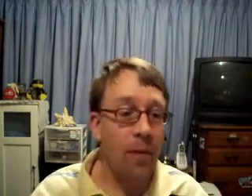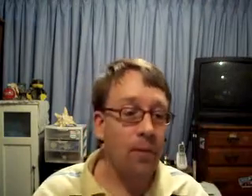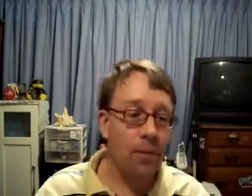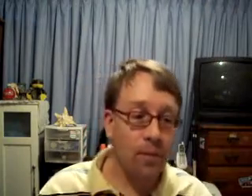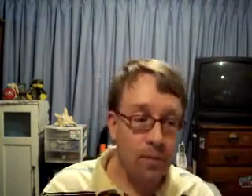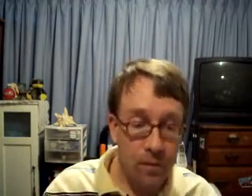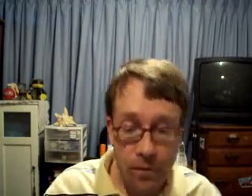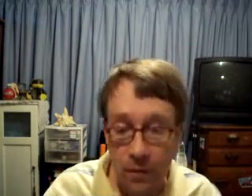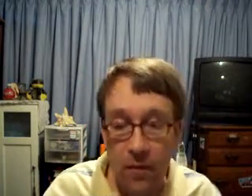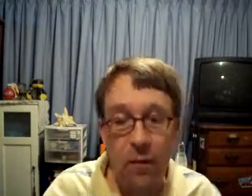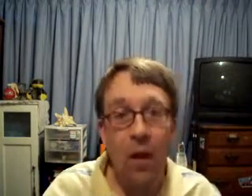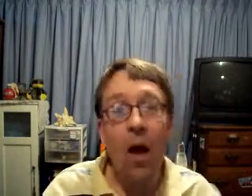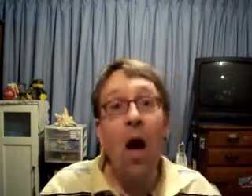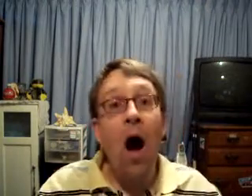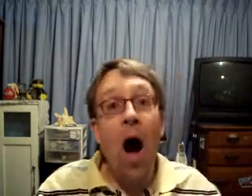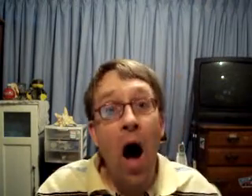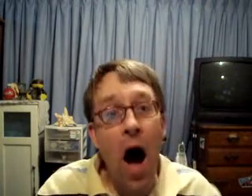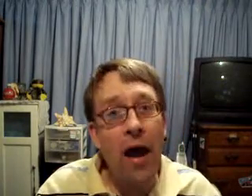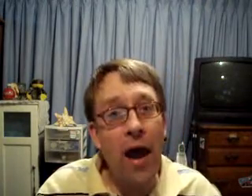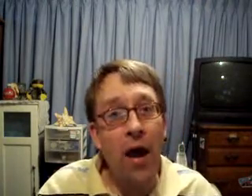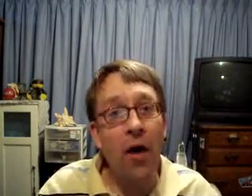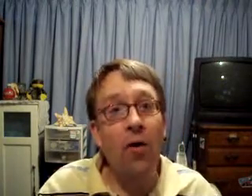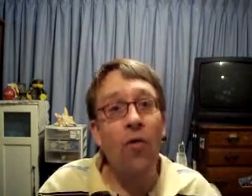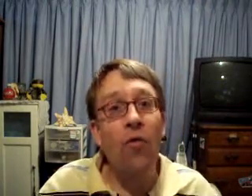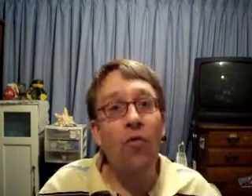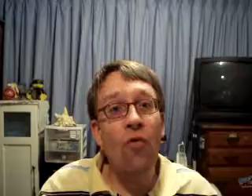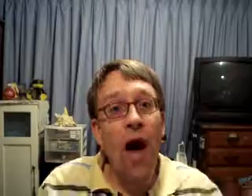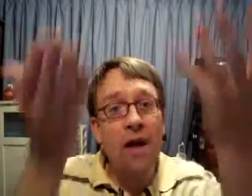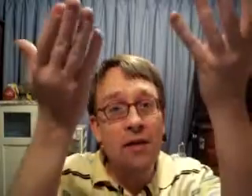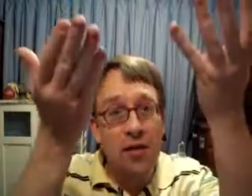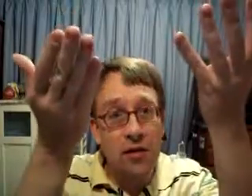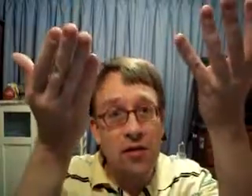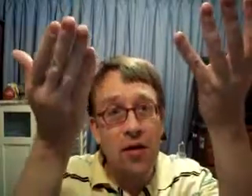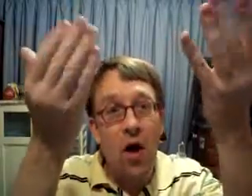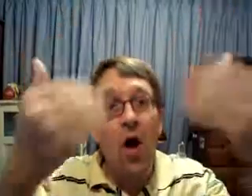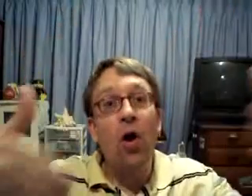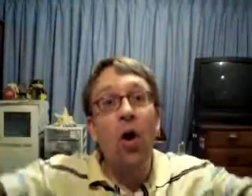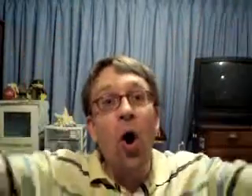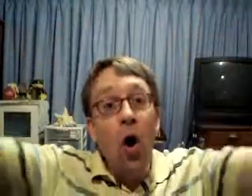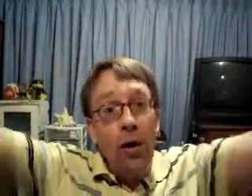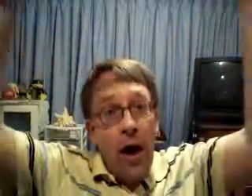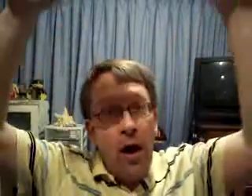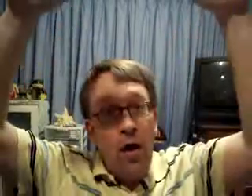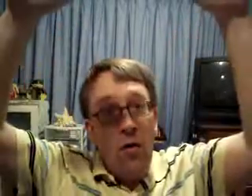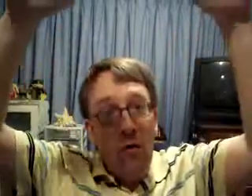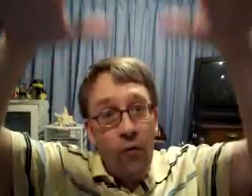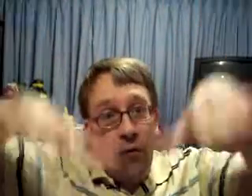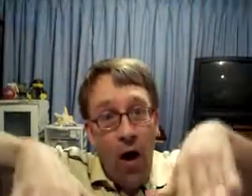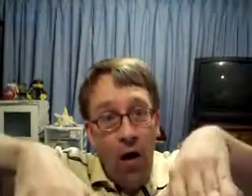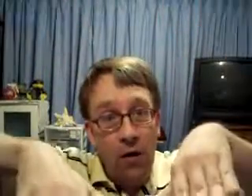Now, hot air rises. Cold air falls.